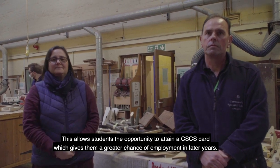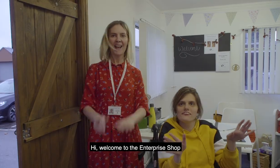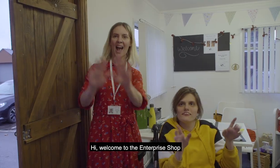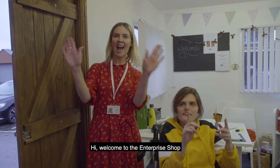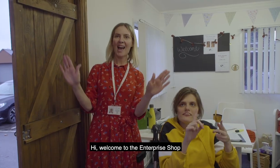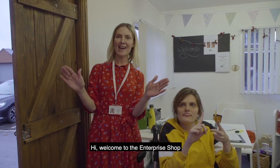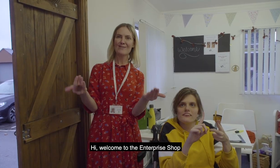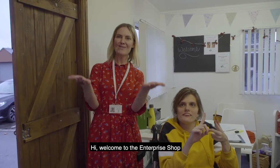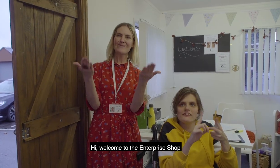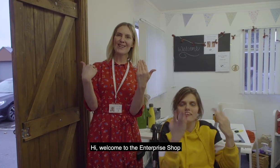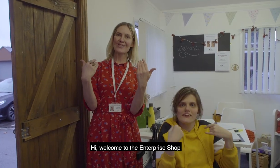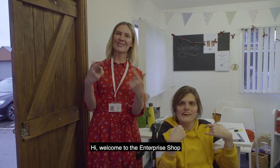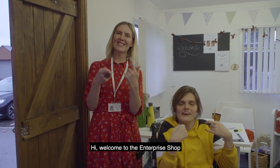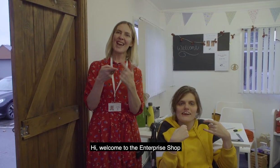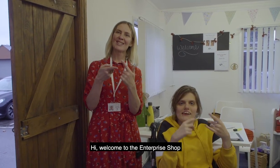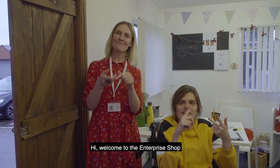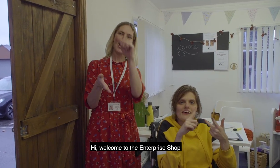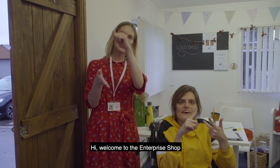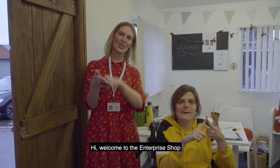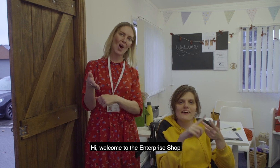Hi. Welcome to the Enterprise Shop.